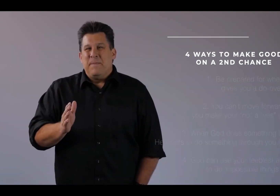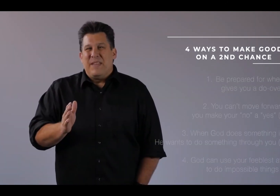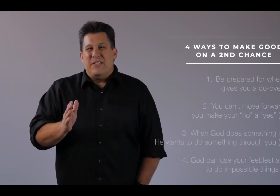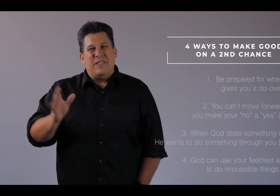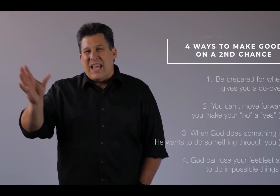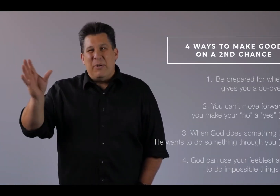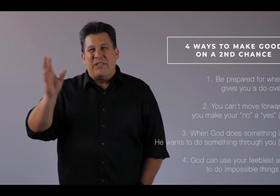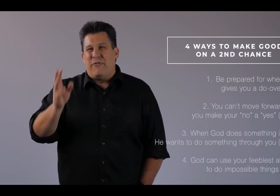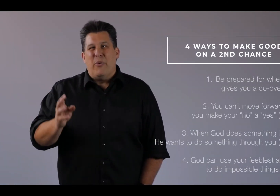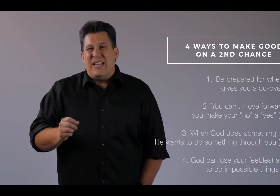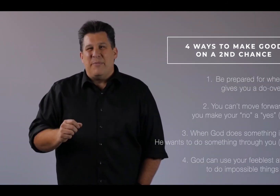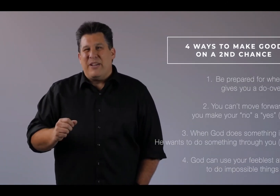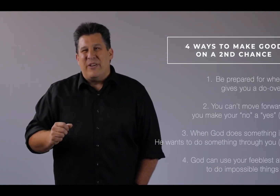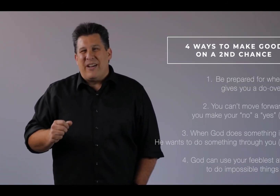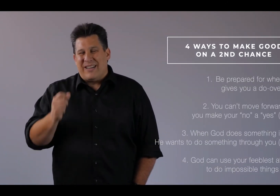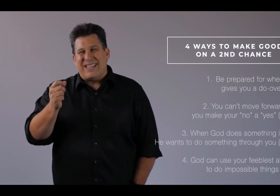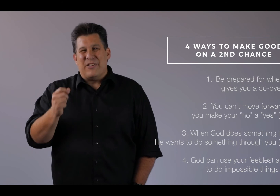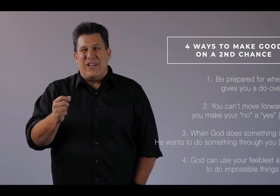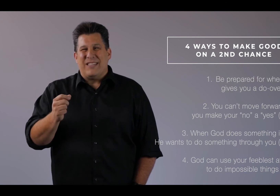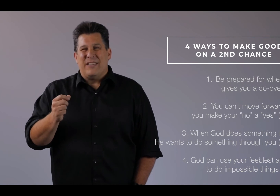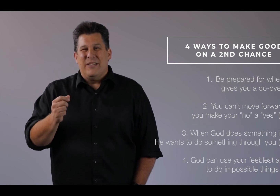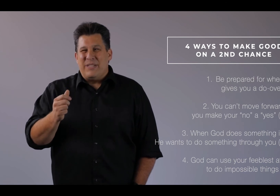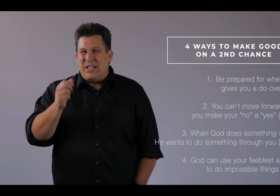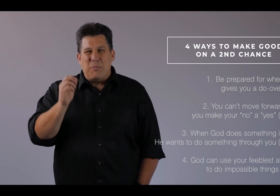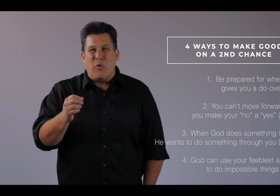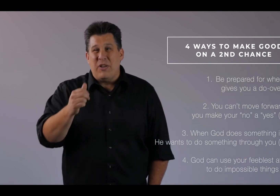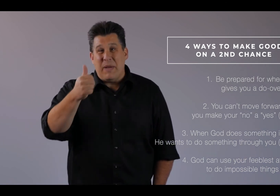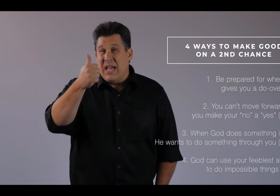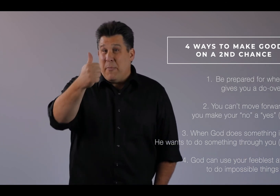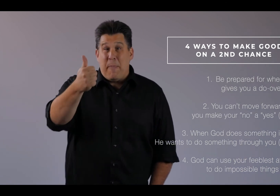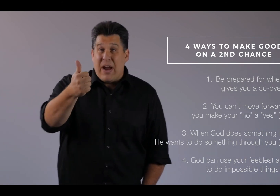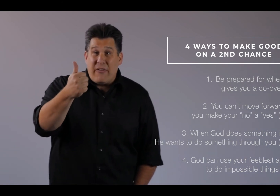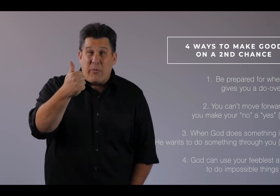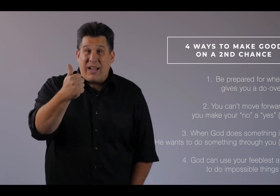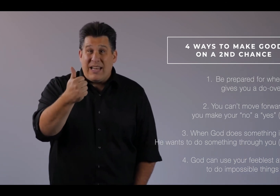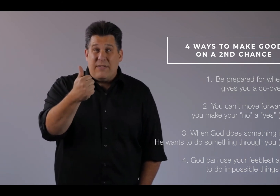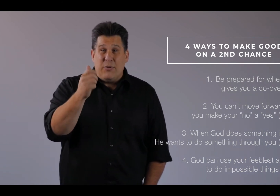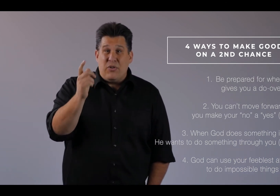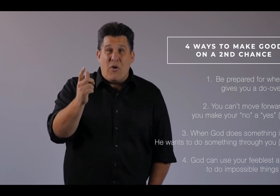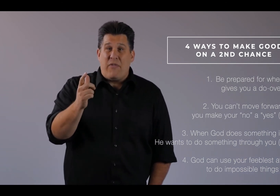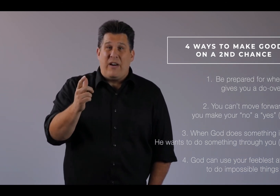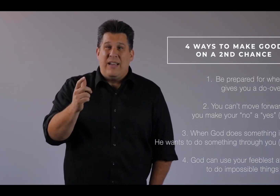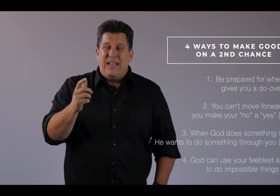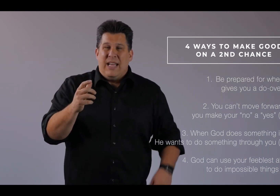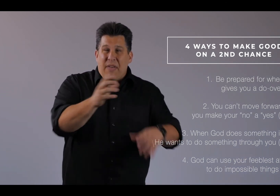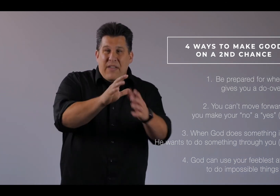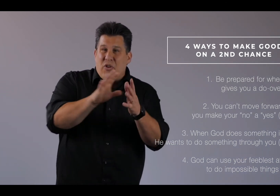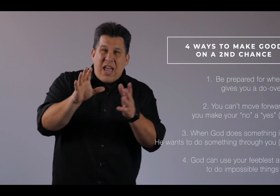And so today we looked at four ways to make good on a second chance. We said it's important to be prepared for when God gives you a do-over and that you can't